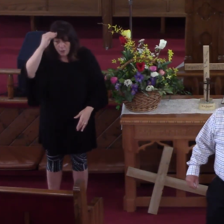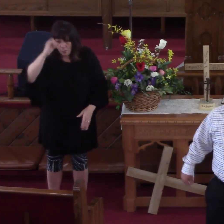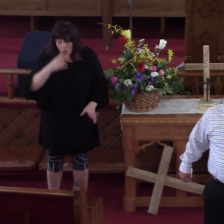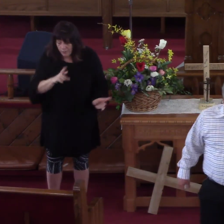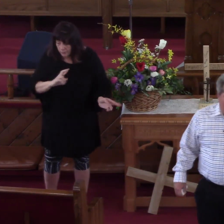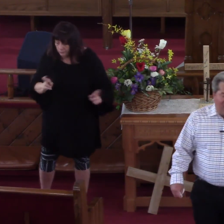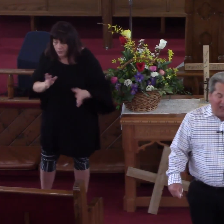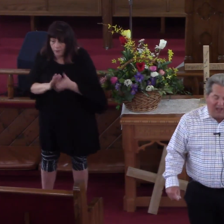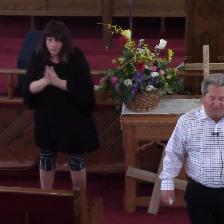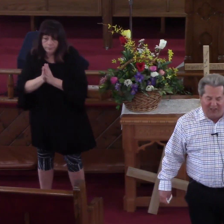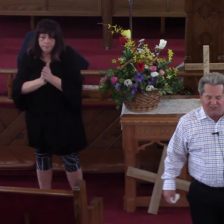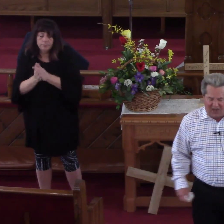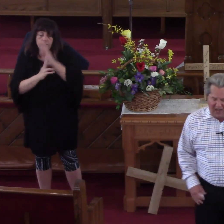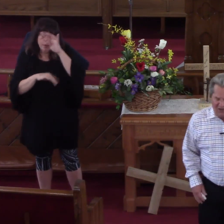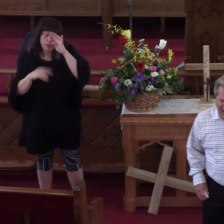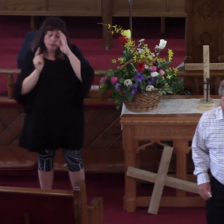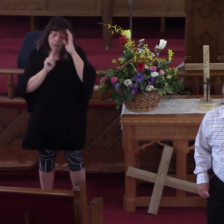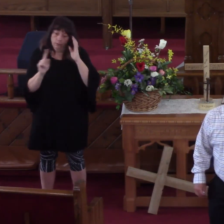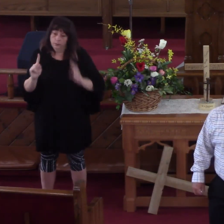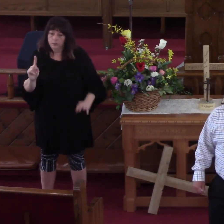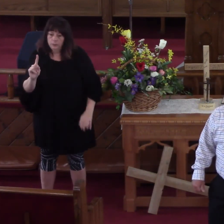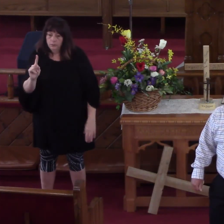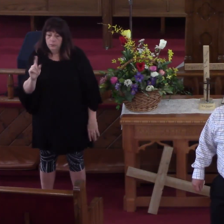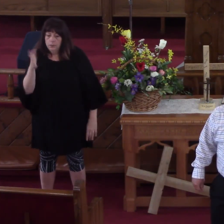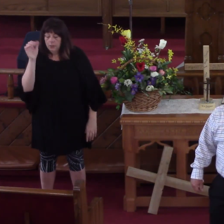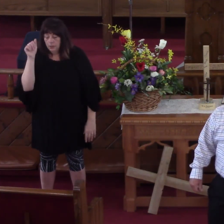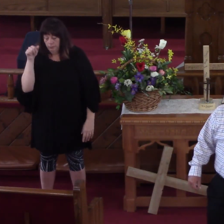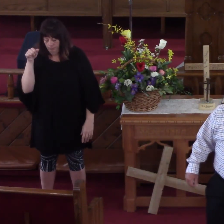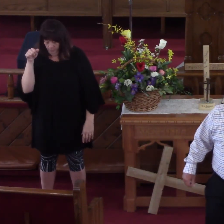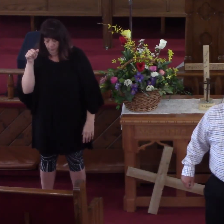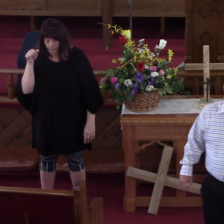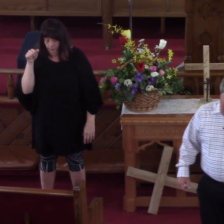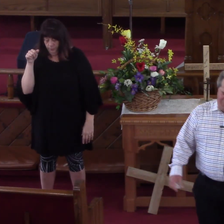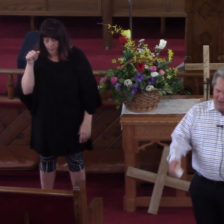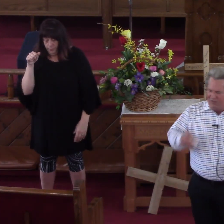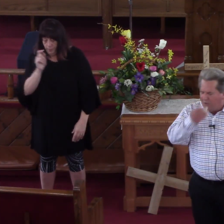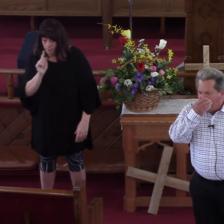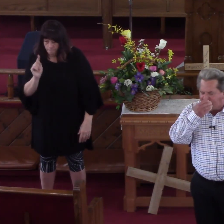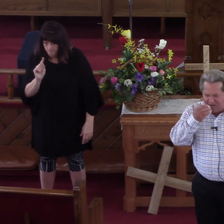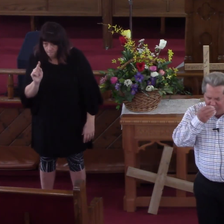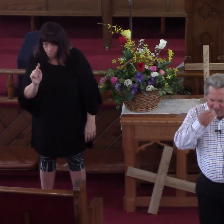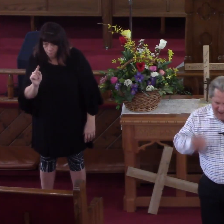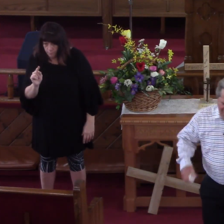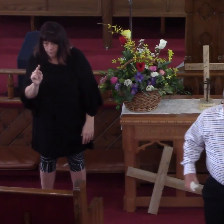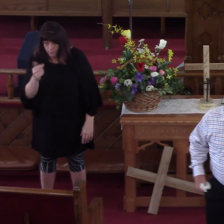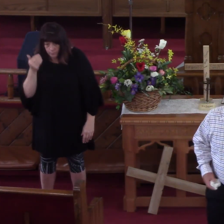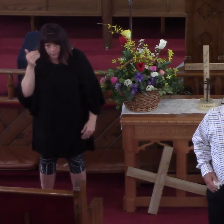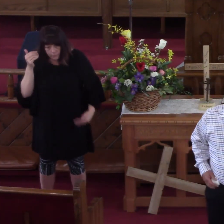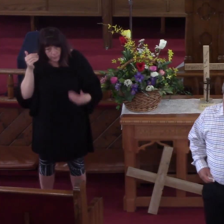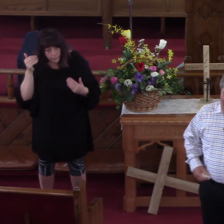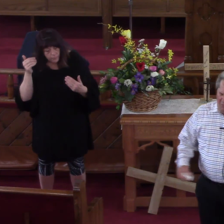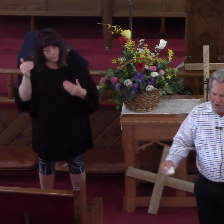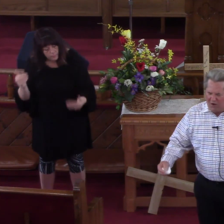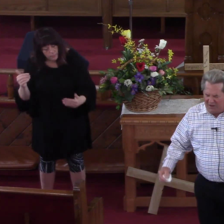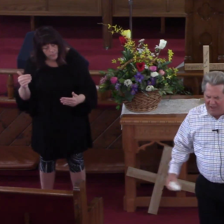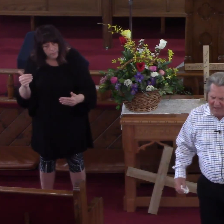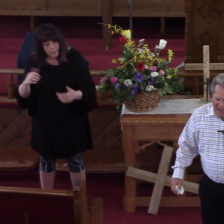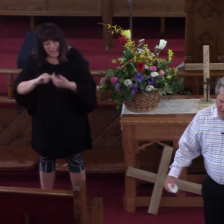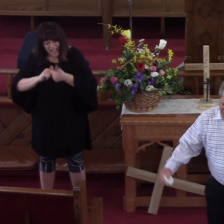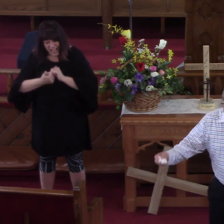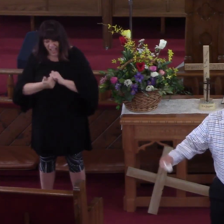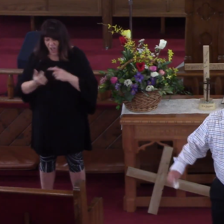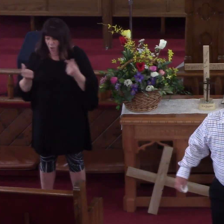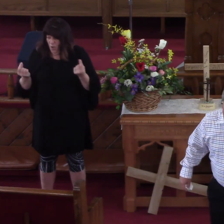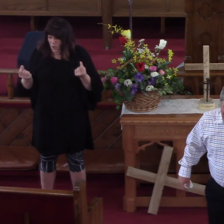that journey. He may have his head down as he went along the way, but in the midst of it, he thought, how am I going to